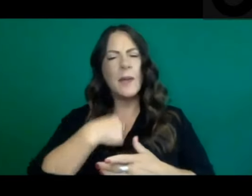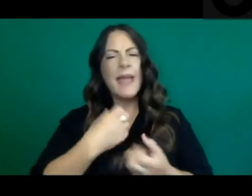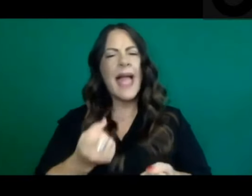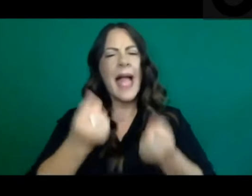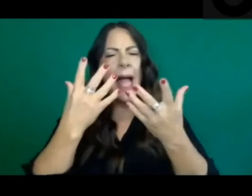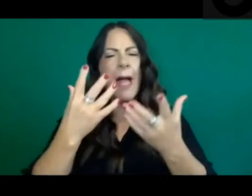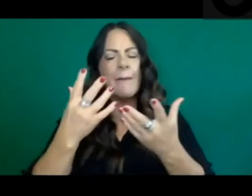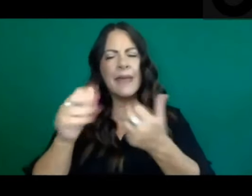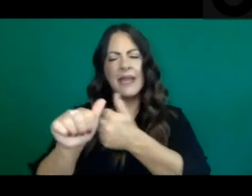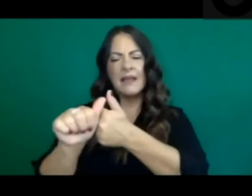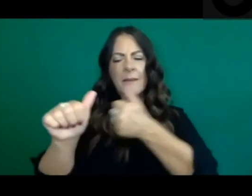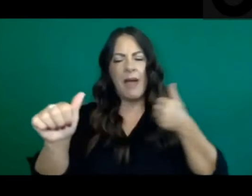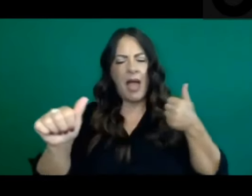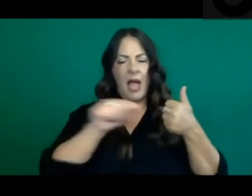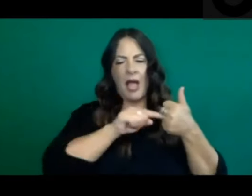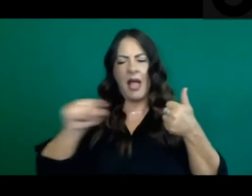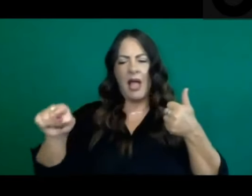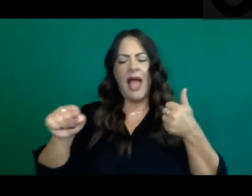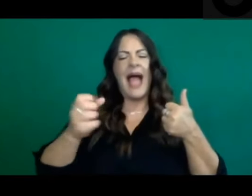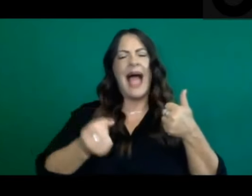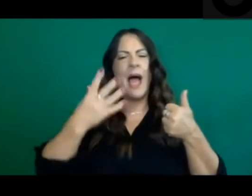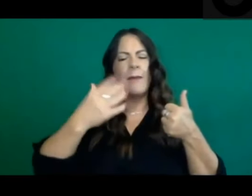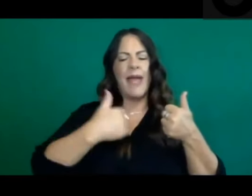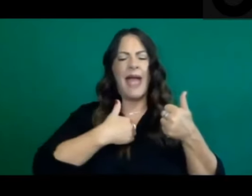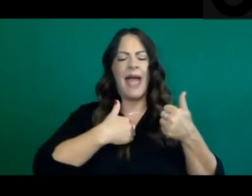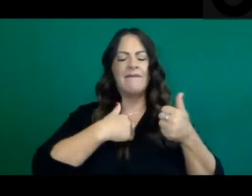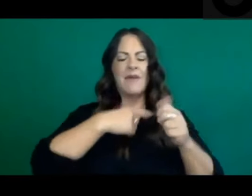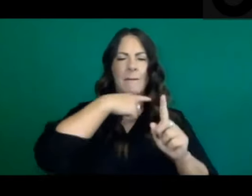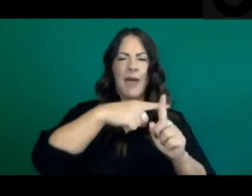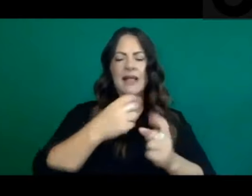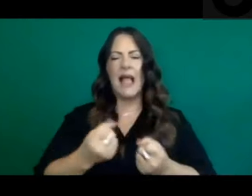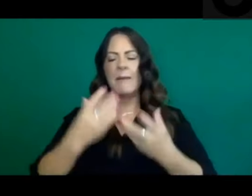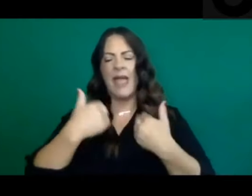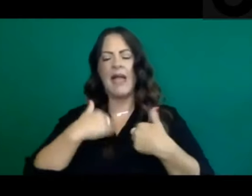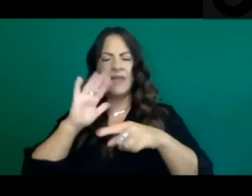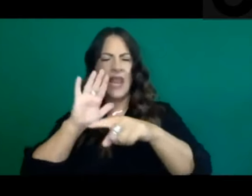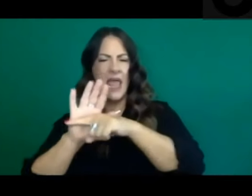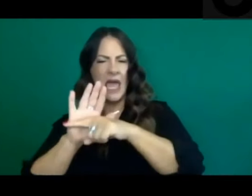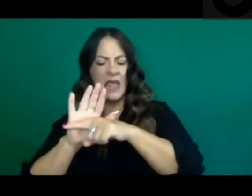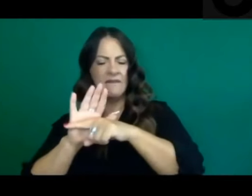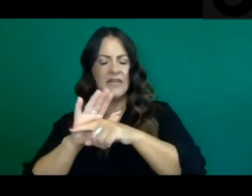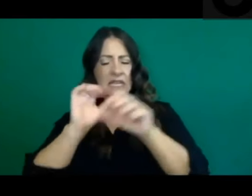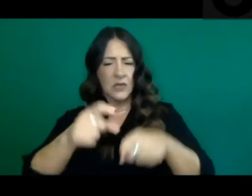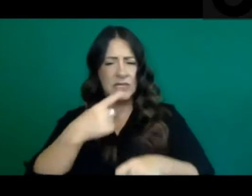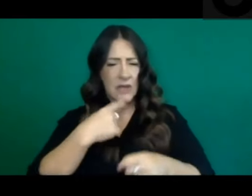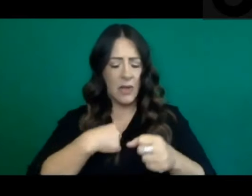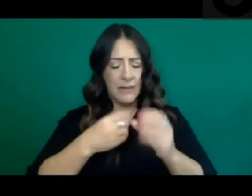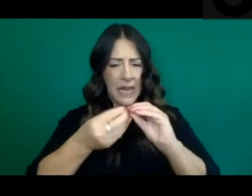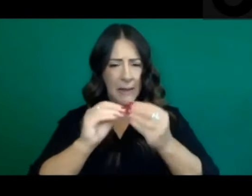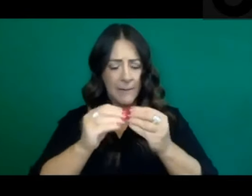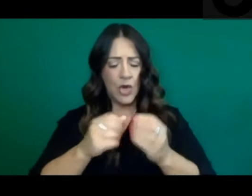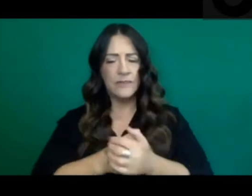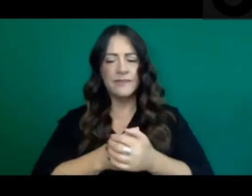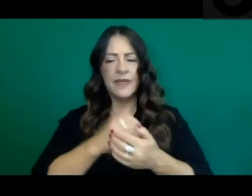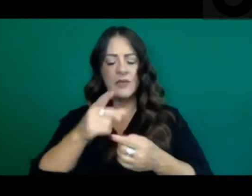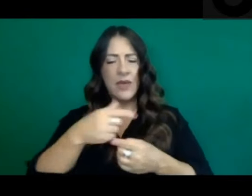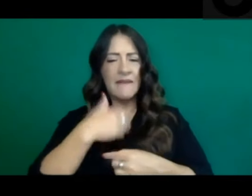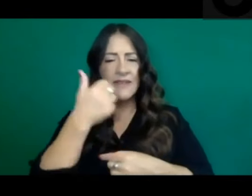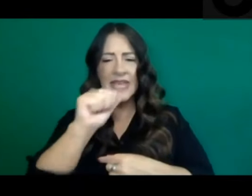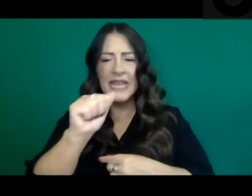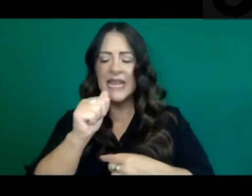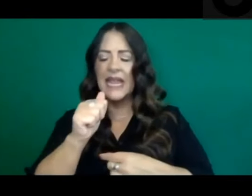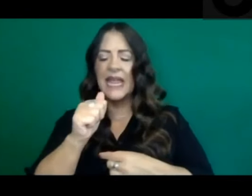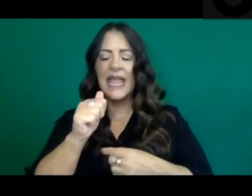were asked with COVID test results? How many positive and negative? And if you happen to know how many might be from LA